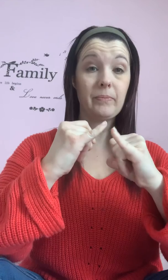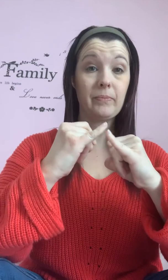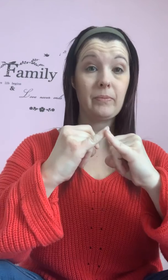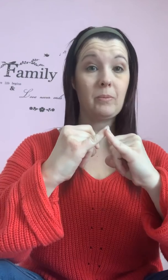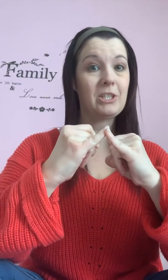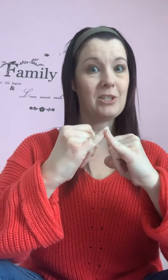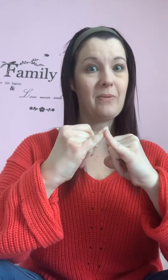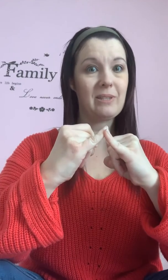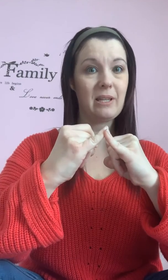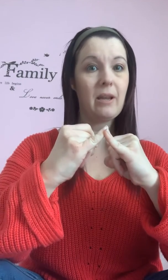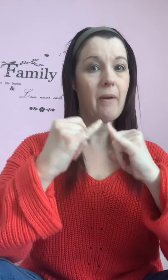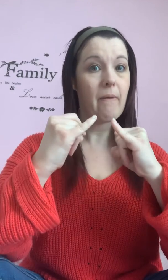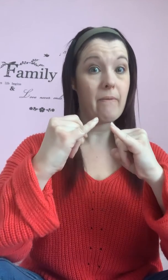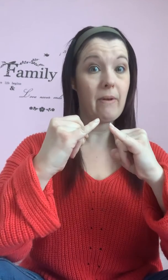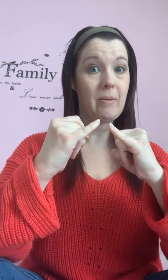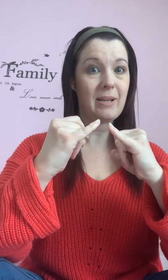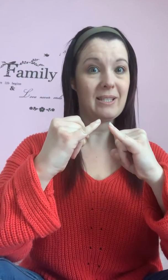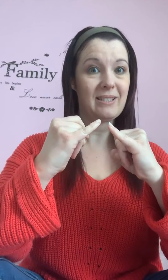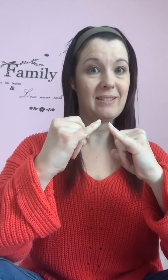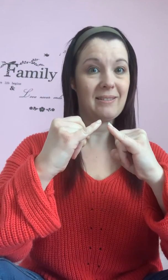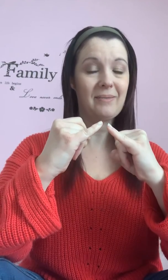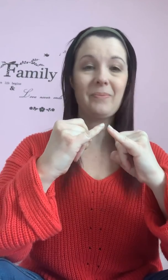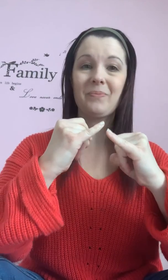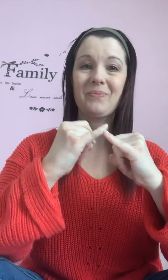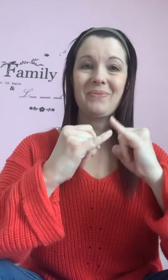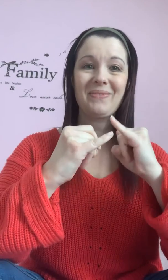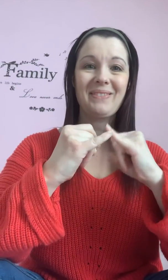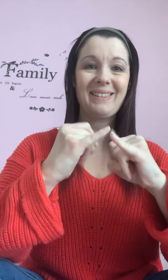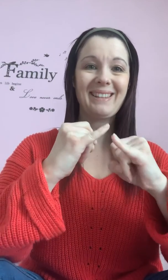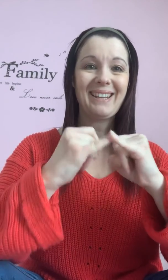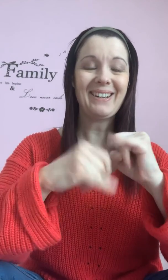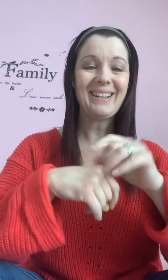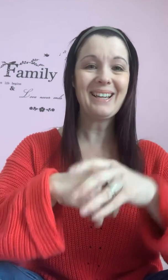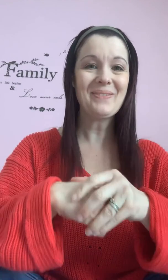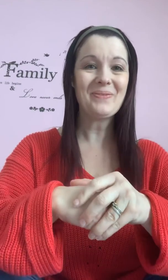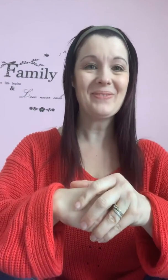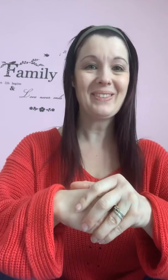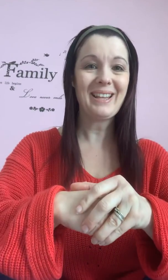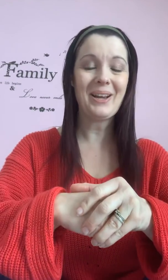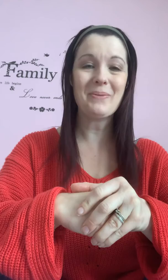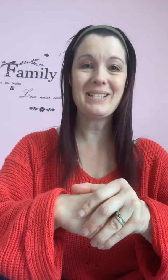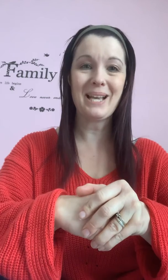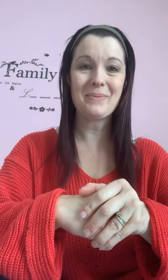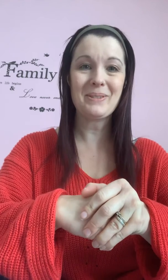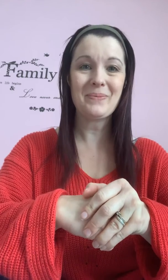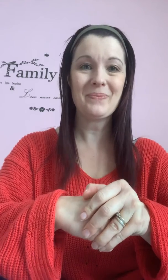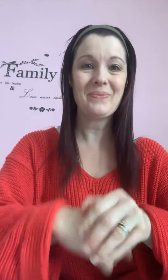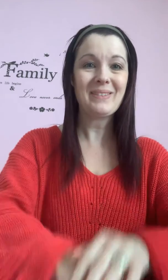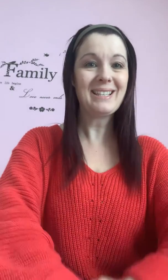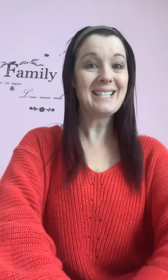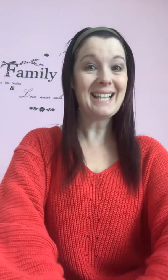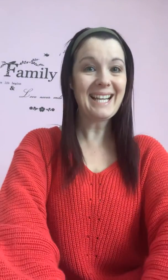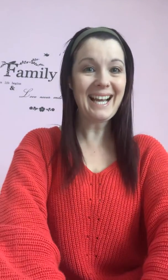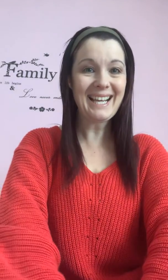Which is obviously very bad. Okay? I hope this helps. See you later guys.